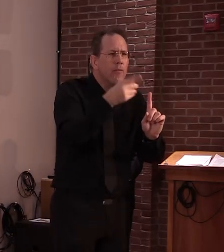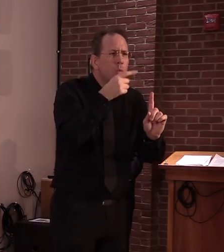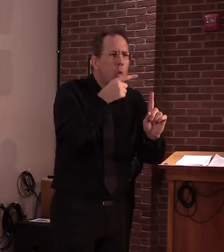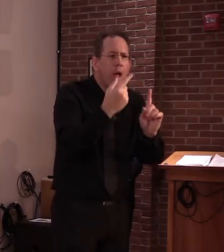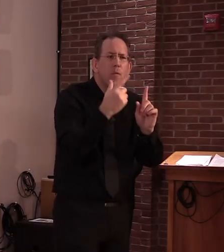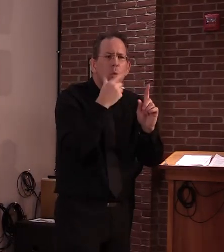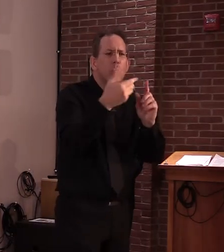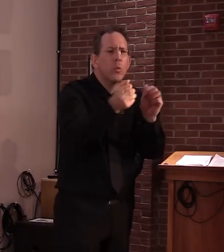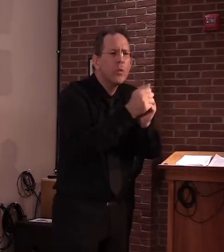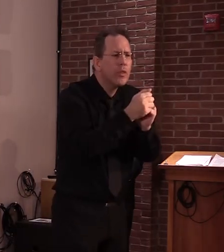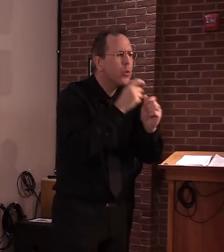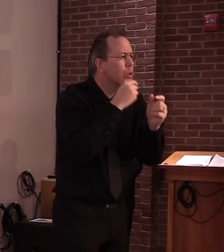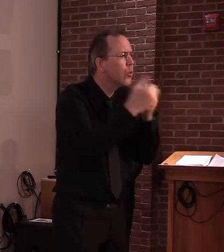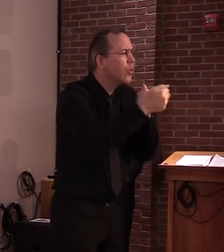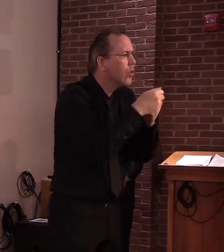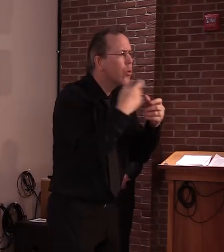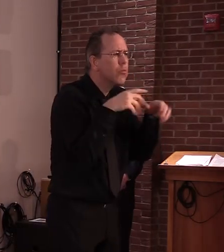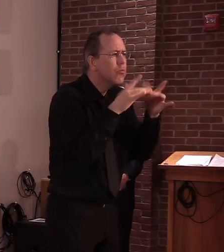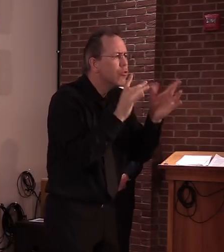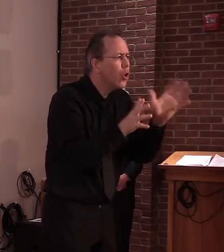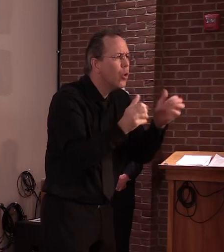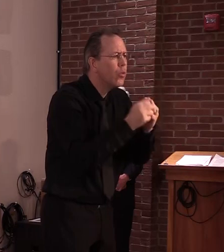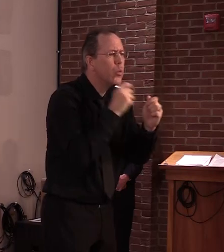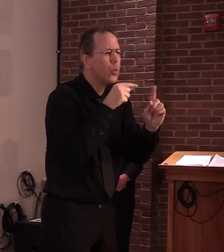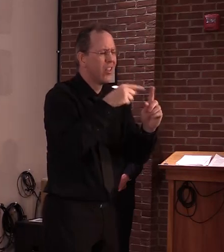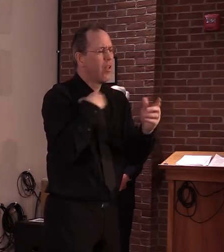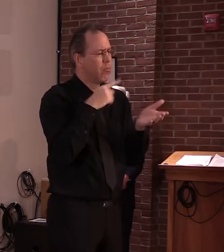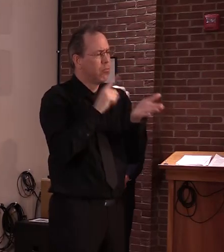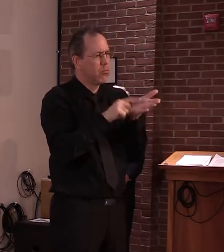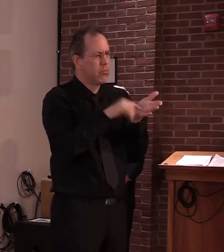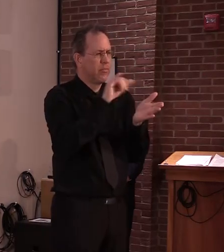have the answers to the rest of it. I'll ask Dr. Levine to answer.